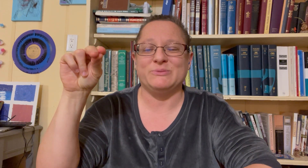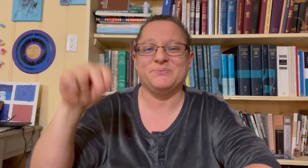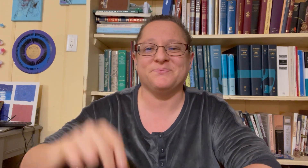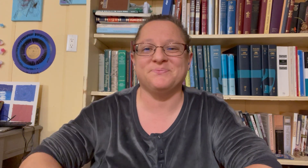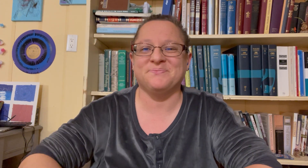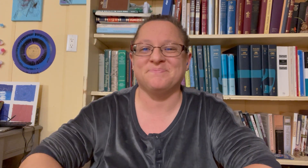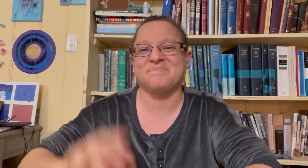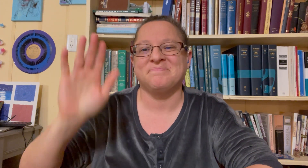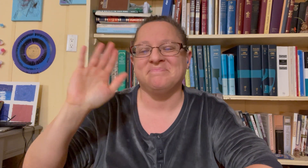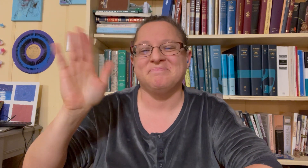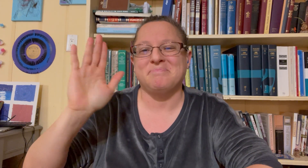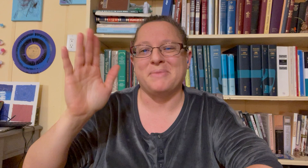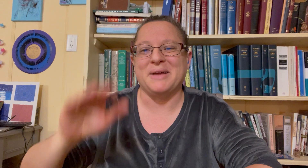bye